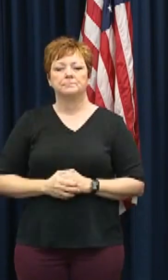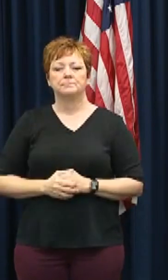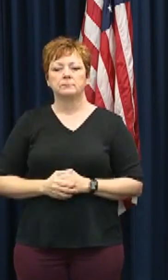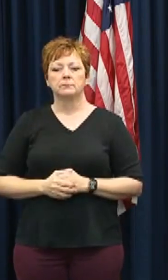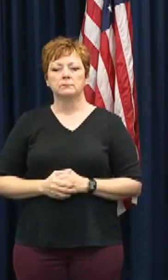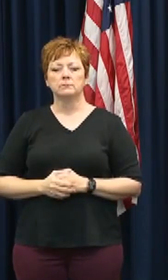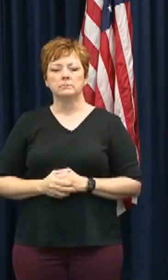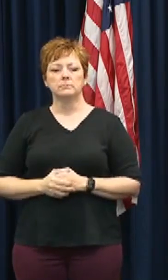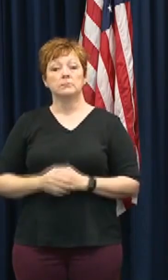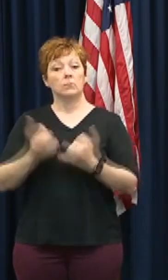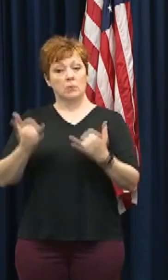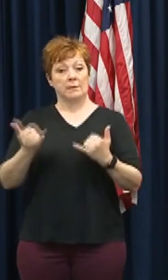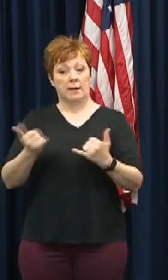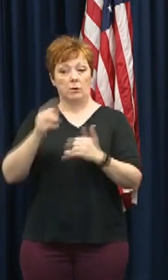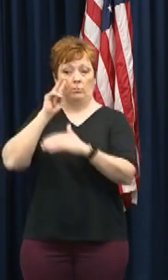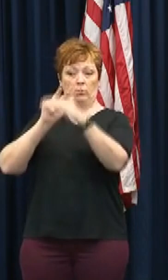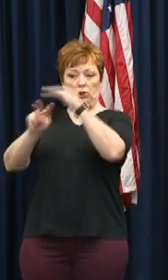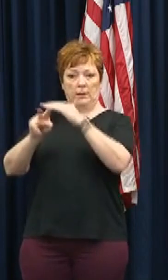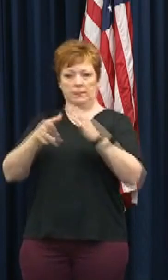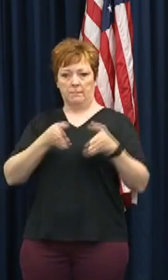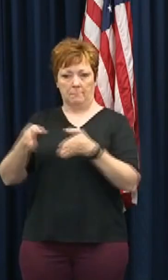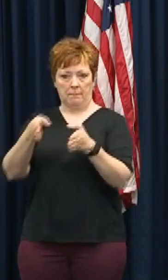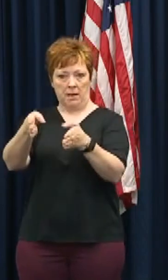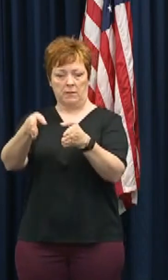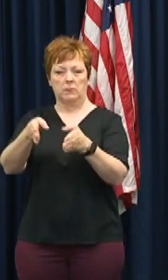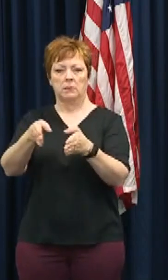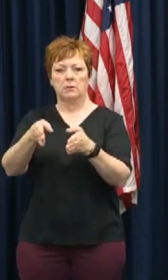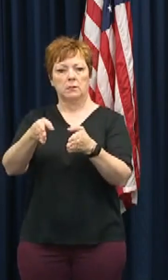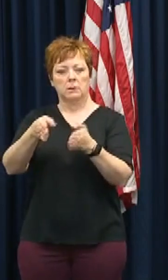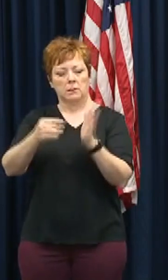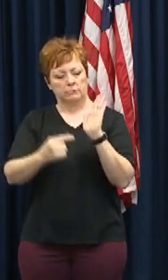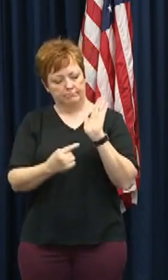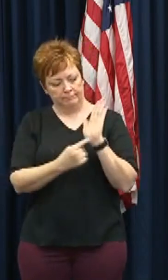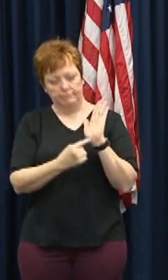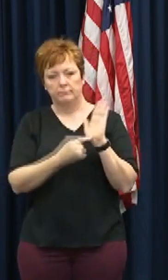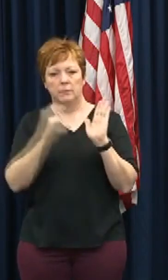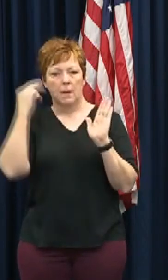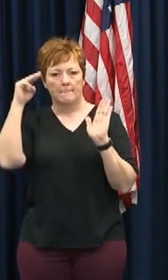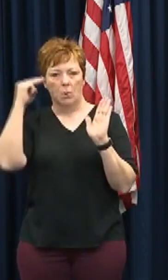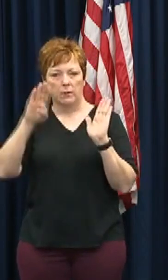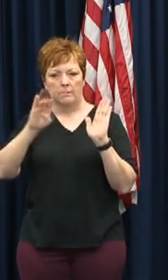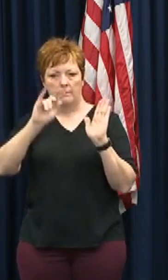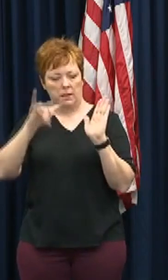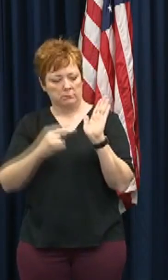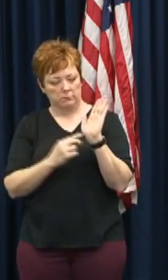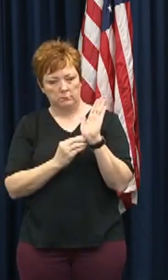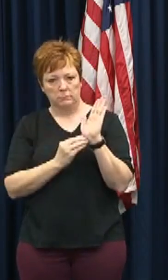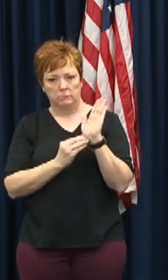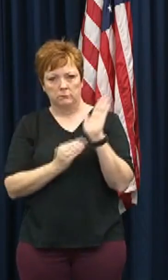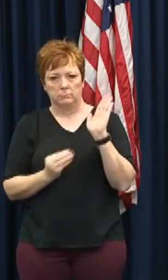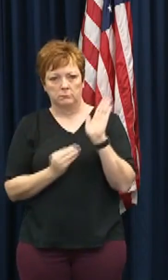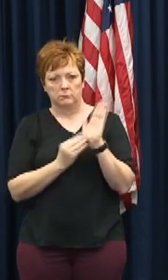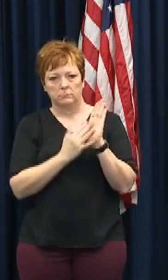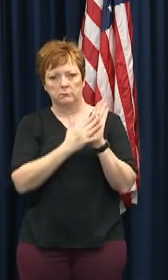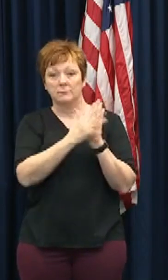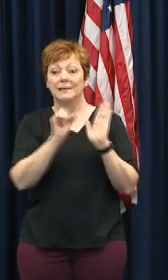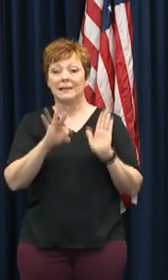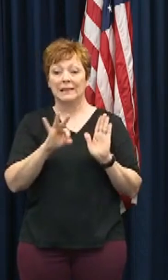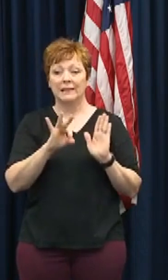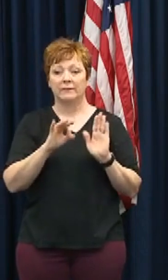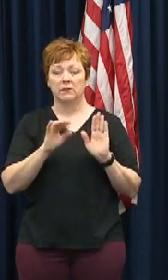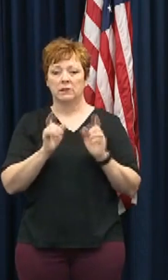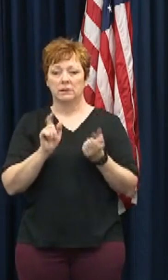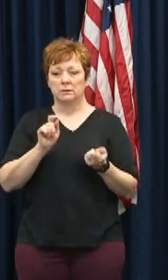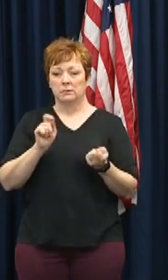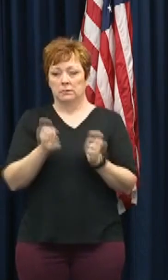And right now, the projected path is right up Mobile Bay. If this forecast continues to shift to the east,